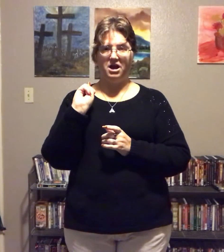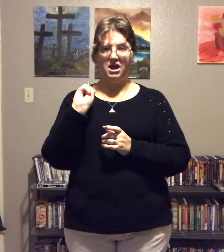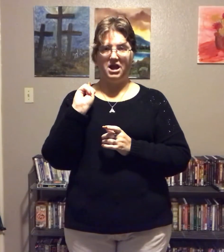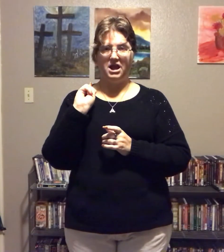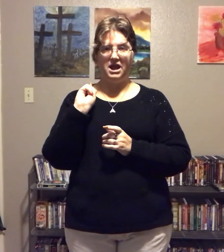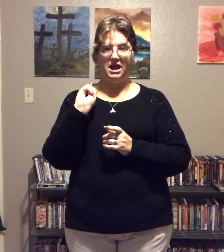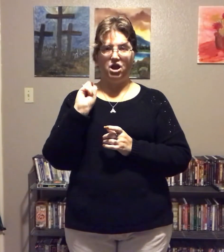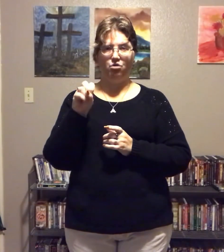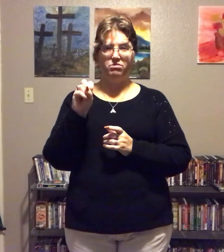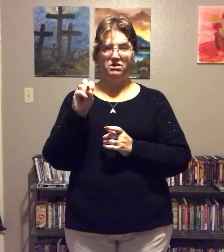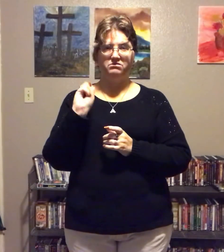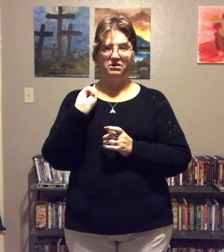And no binging.